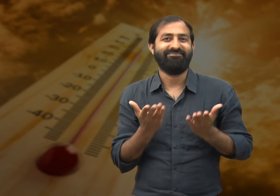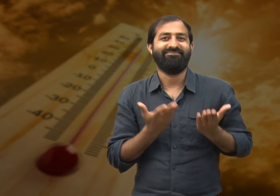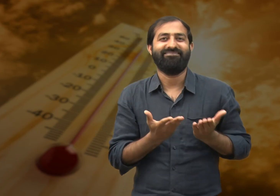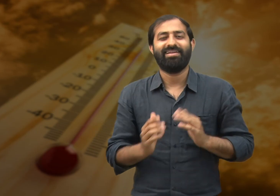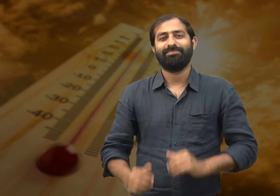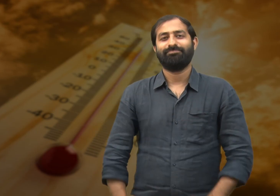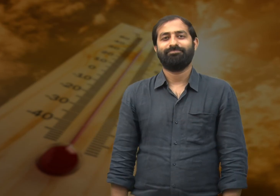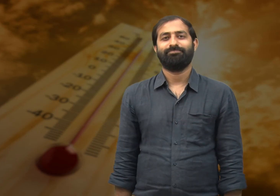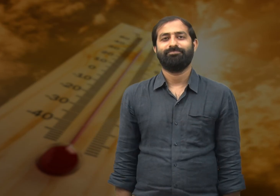temperature.